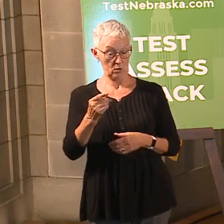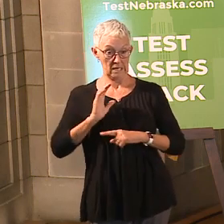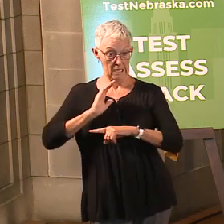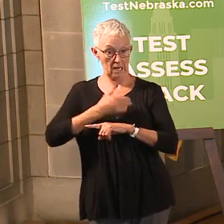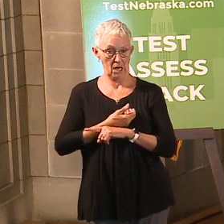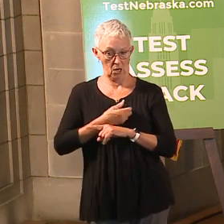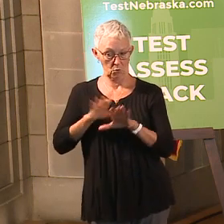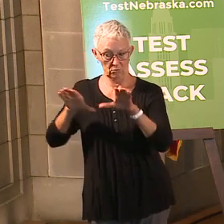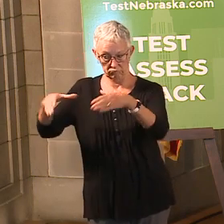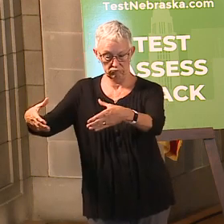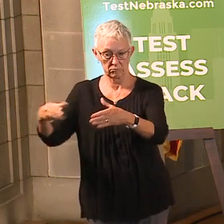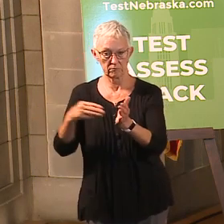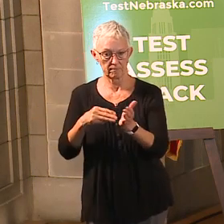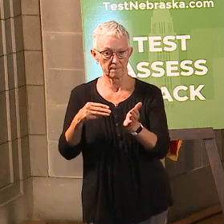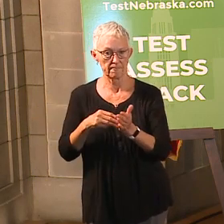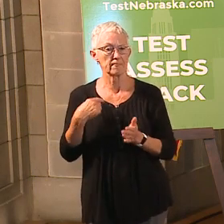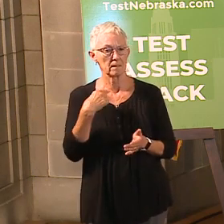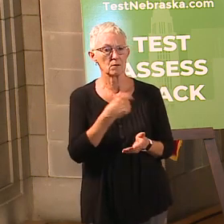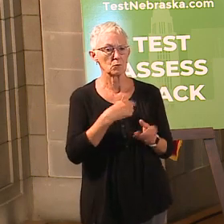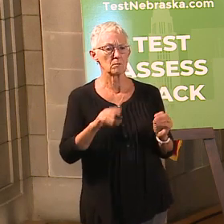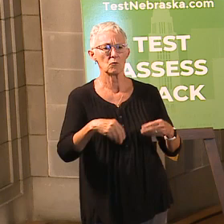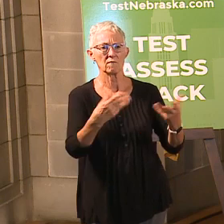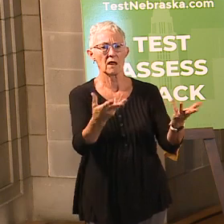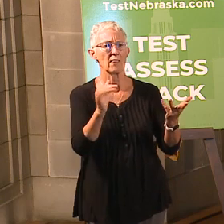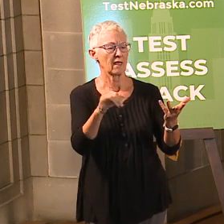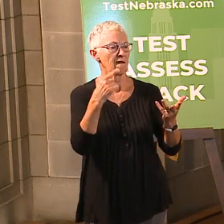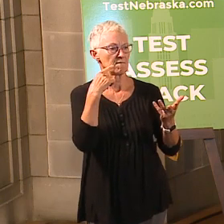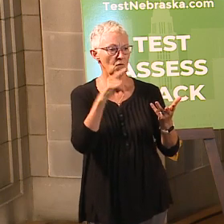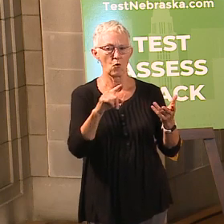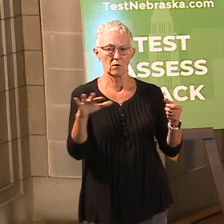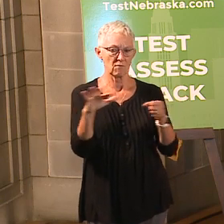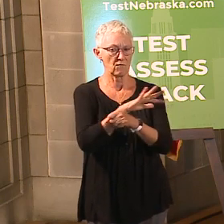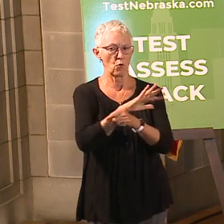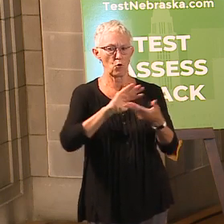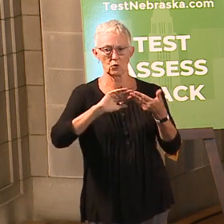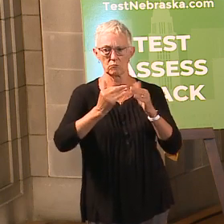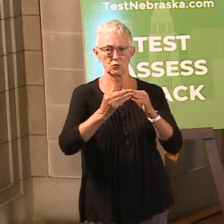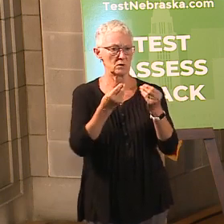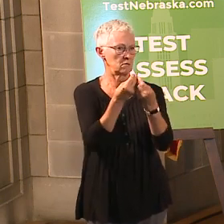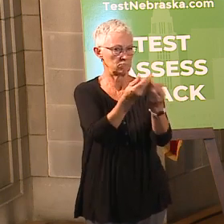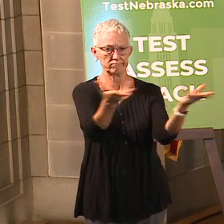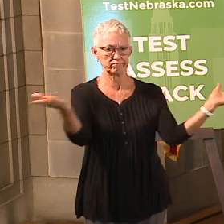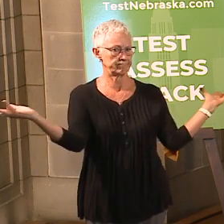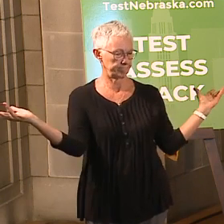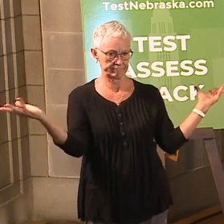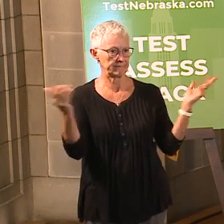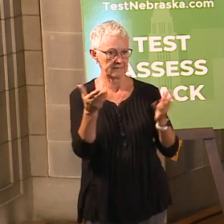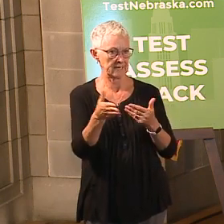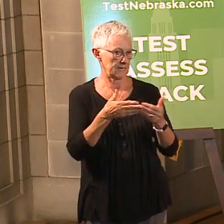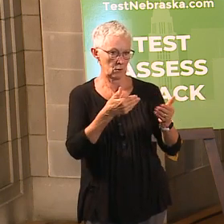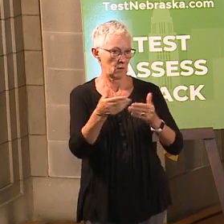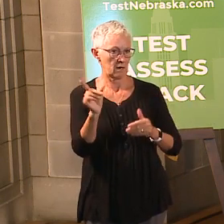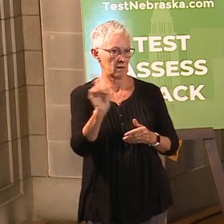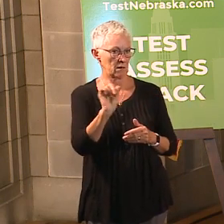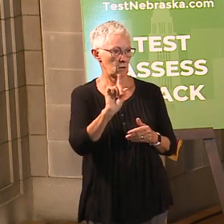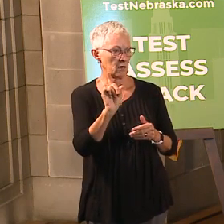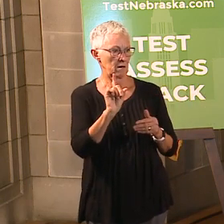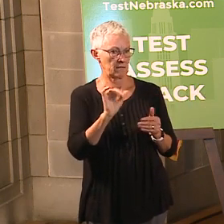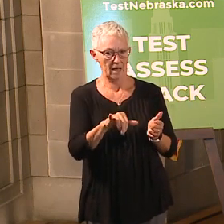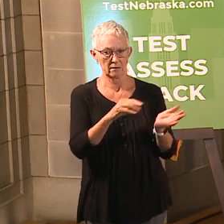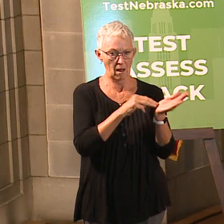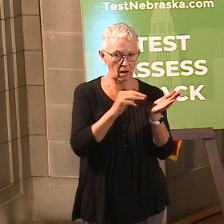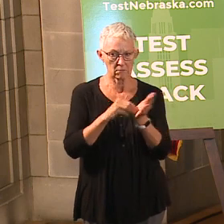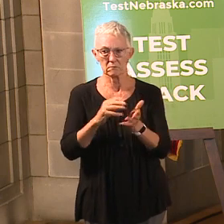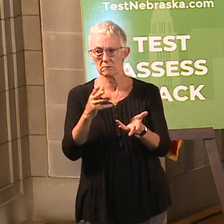continued to extend to the entire communities. Community outreach and advocacy efforts went on, regardless of the many efforts that have been